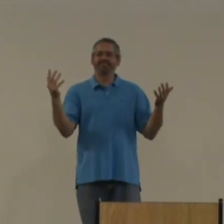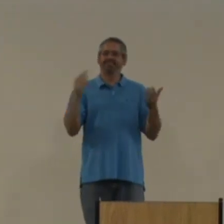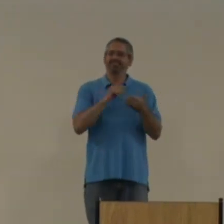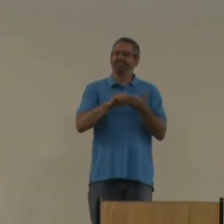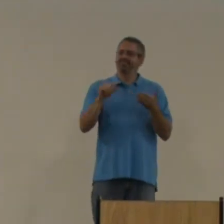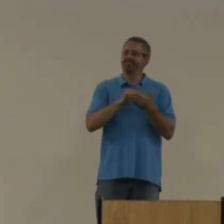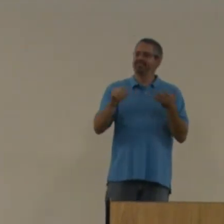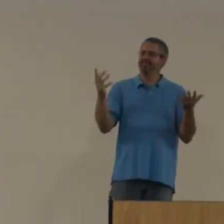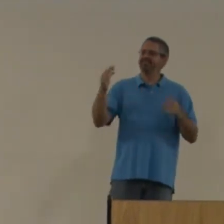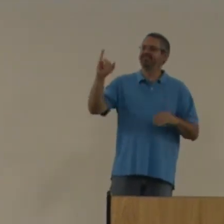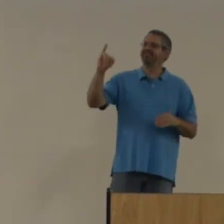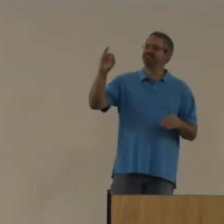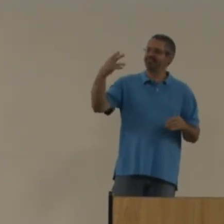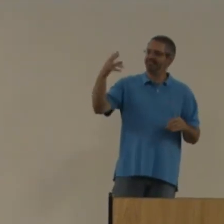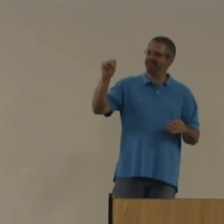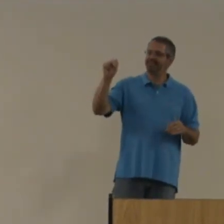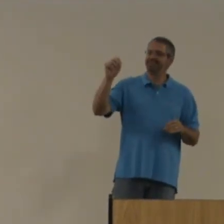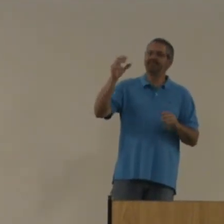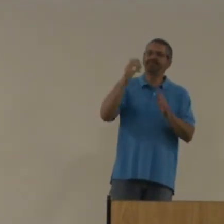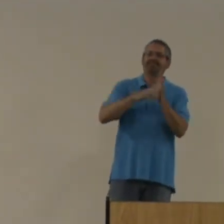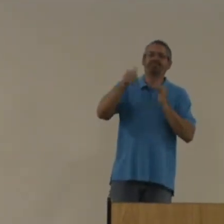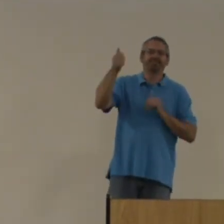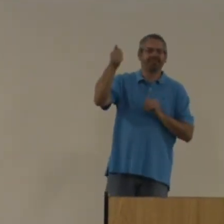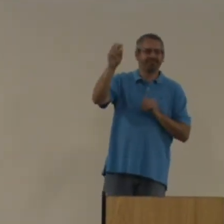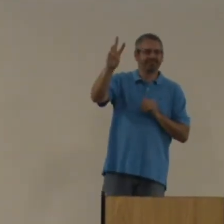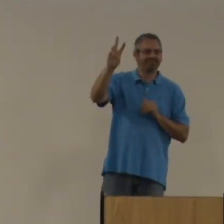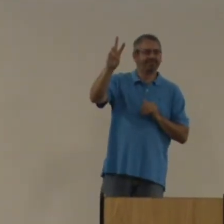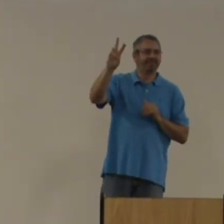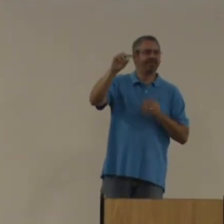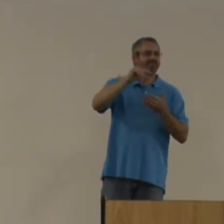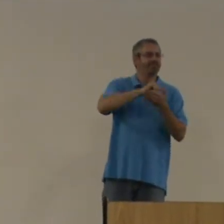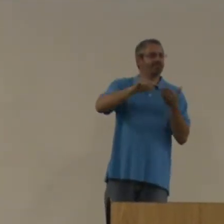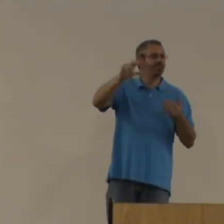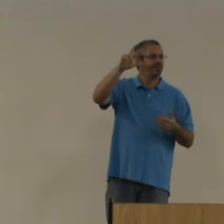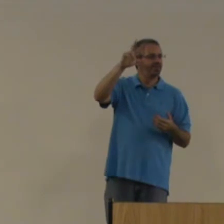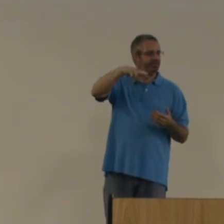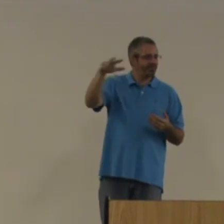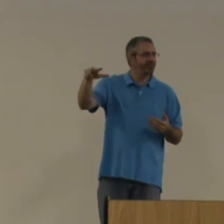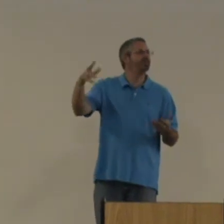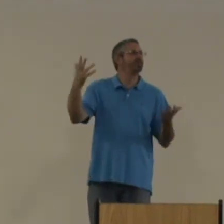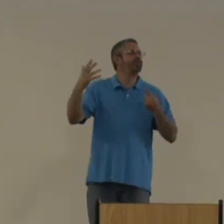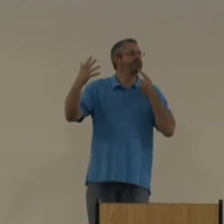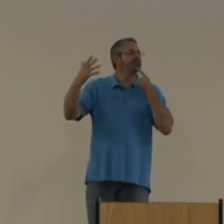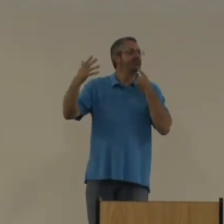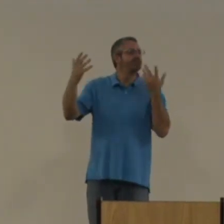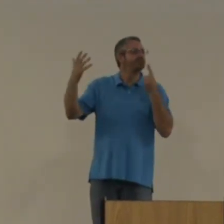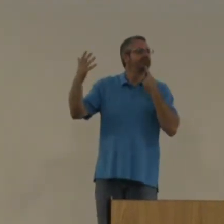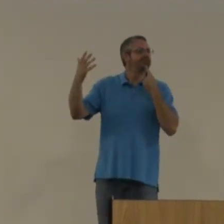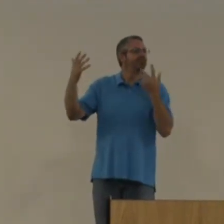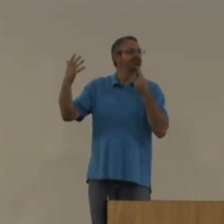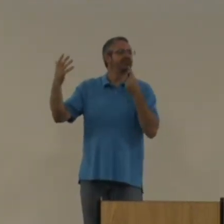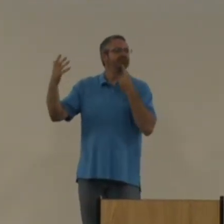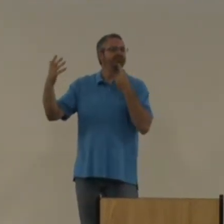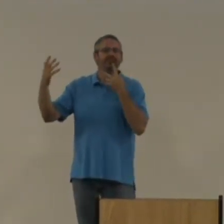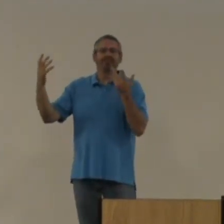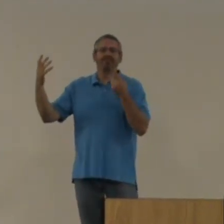That's the verse. John, chapter 16, verse 33. What is the second? Big